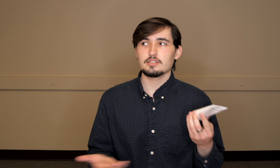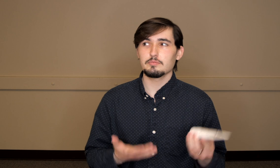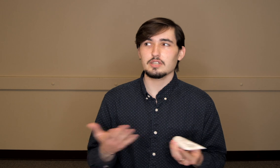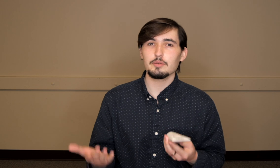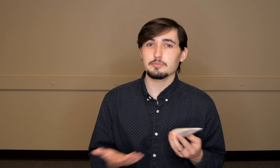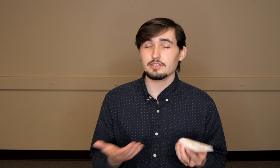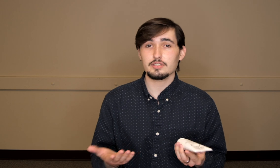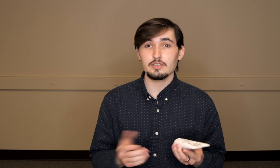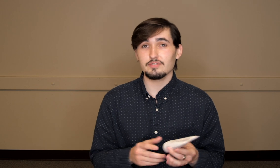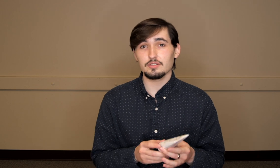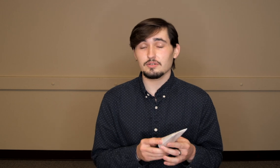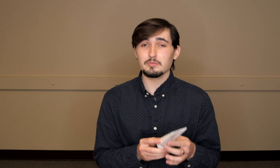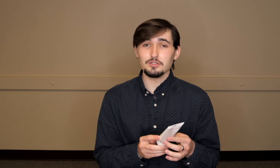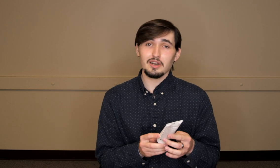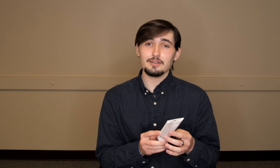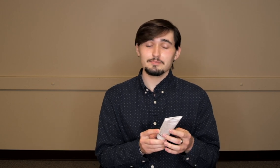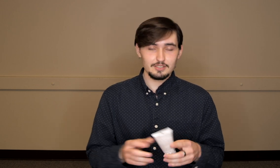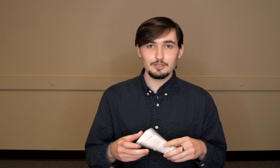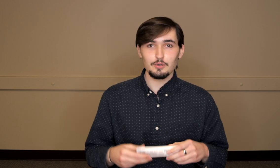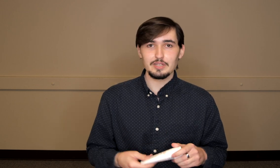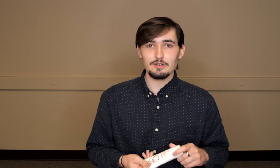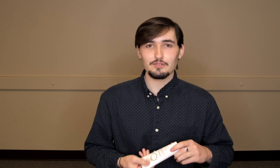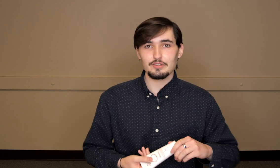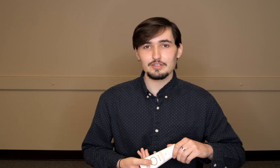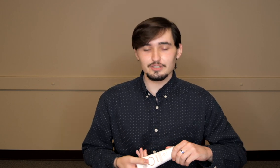sometimes make your skin feel a little bit dry. So without further ado.